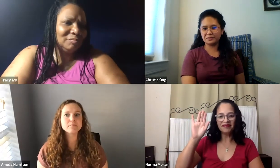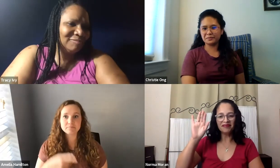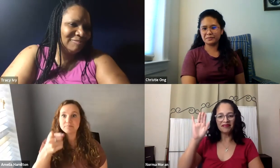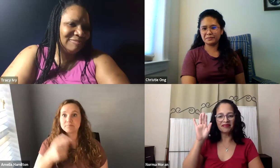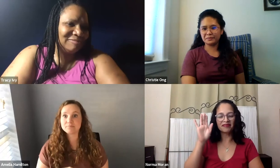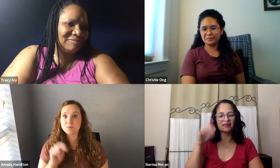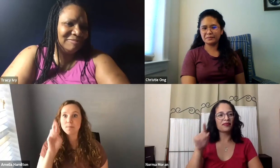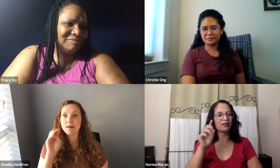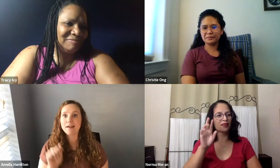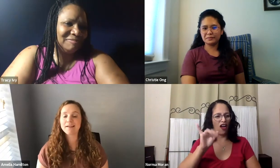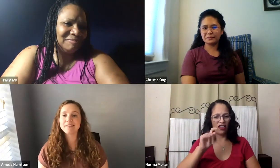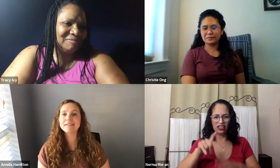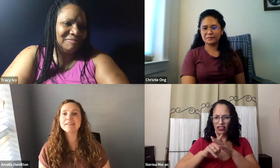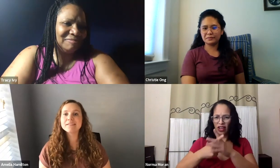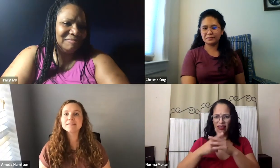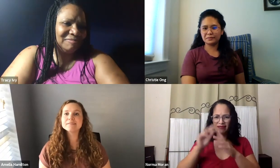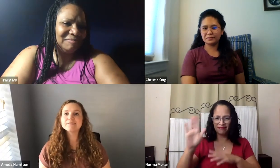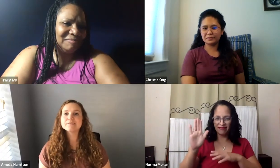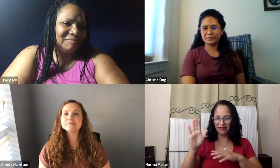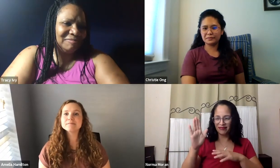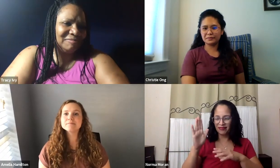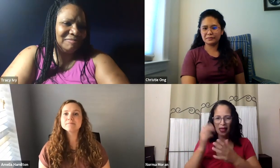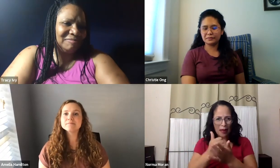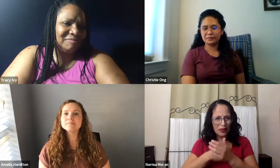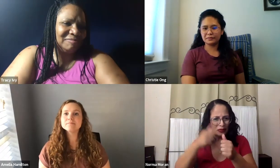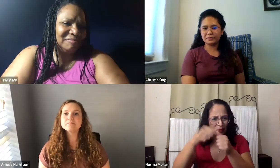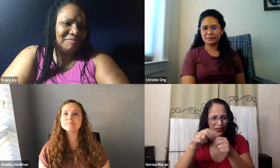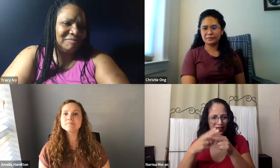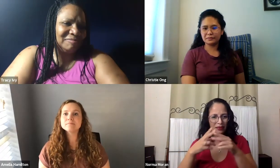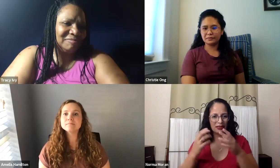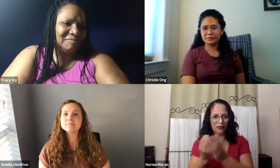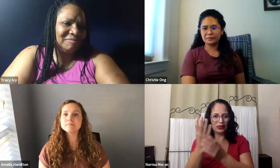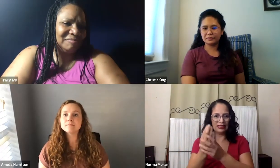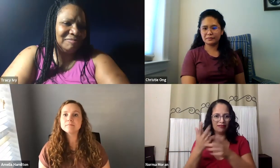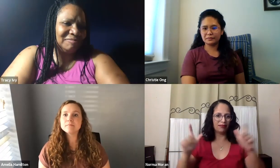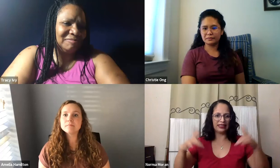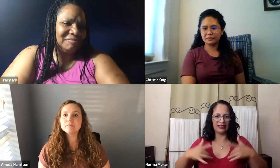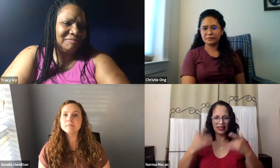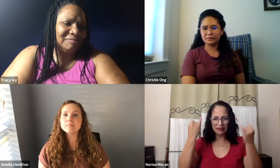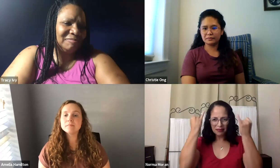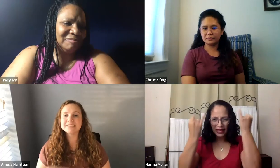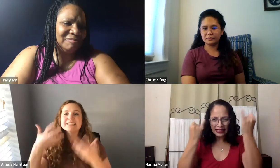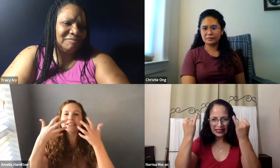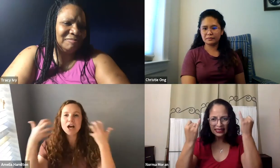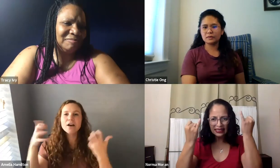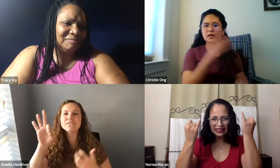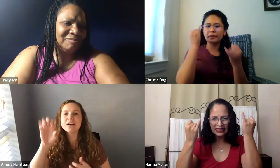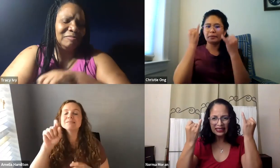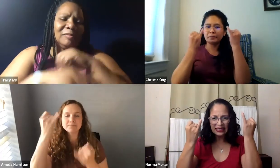Hi, this is Norma. So RIT started and it really helped me remember a lot of the spring events.